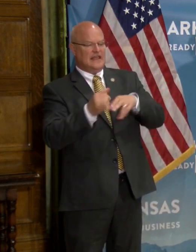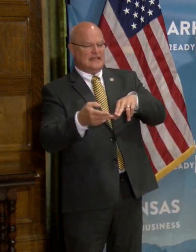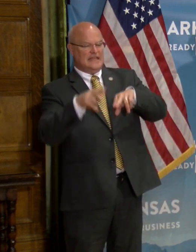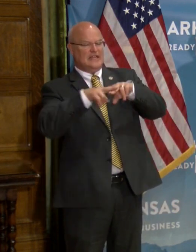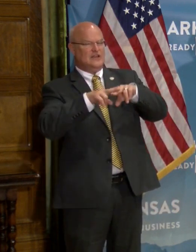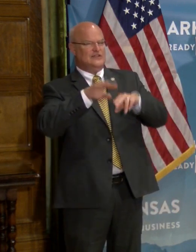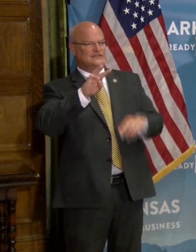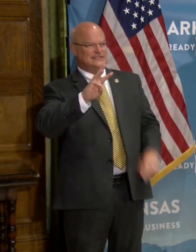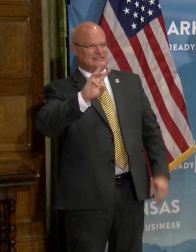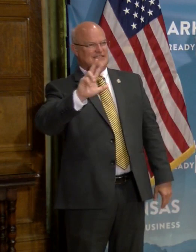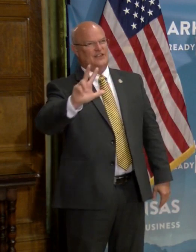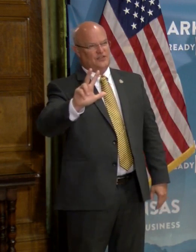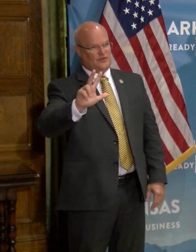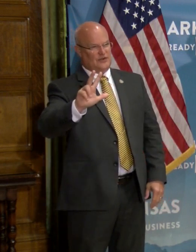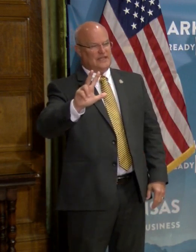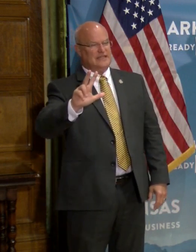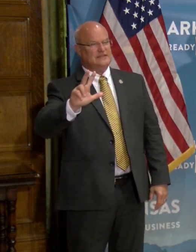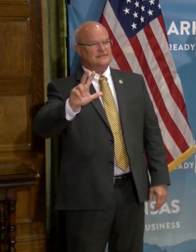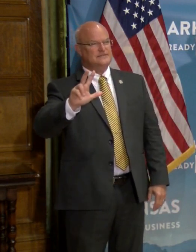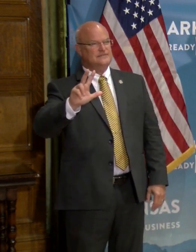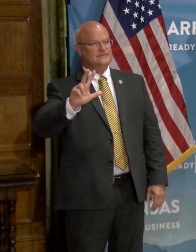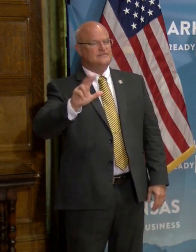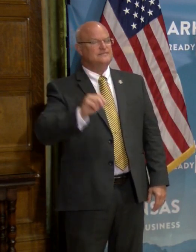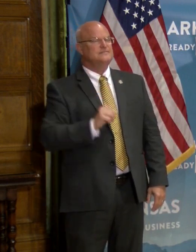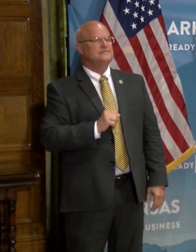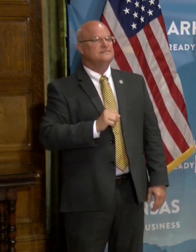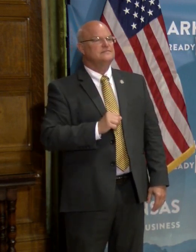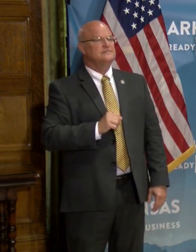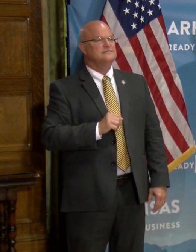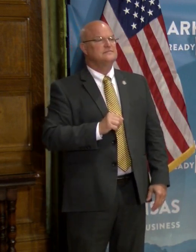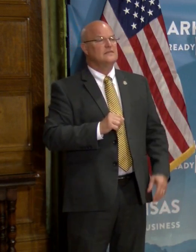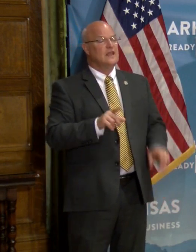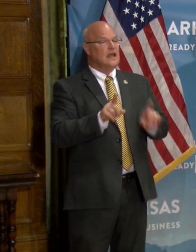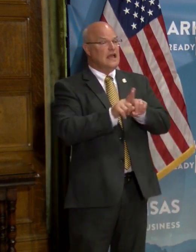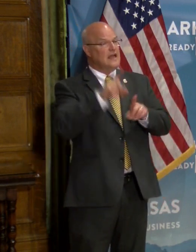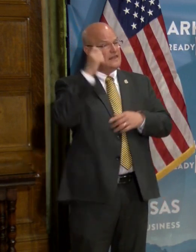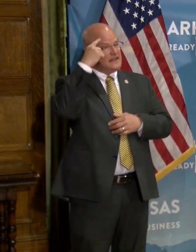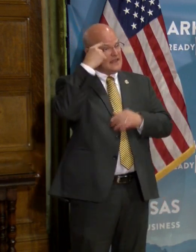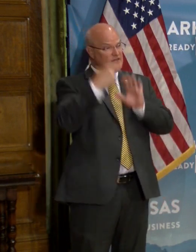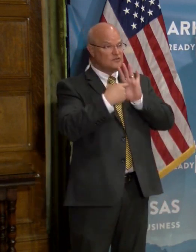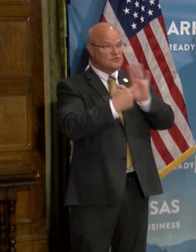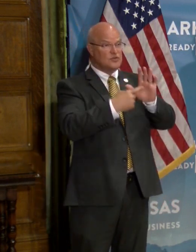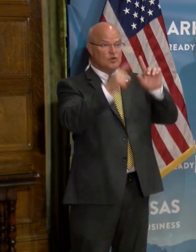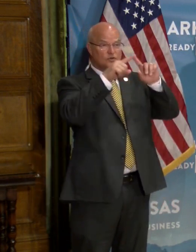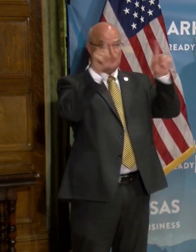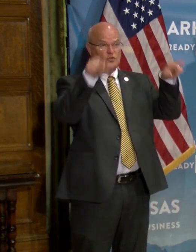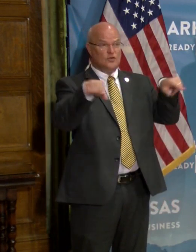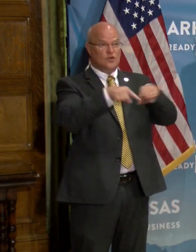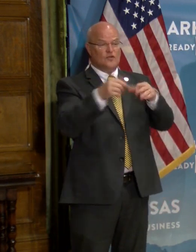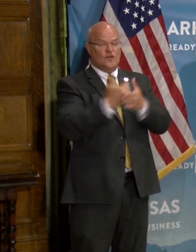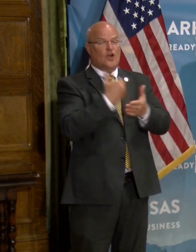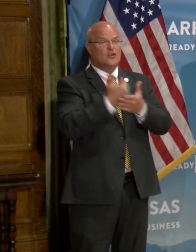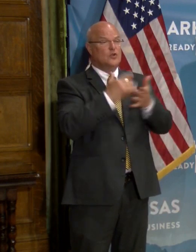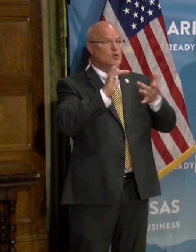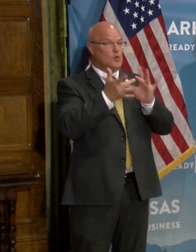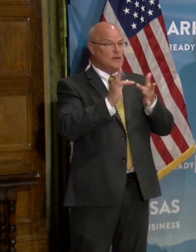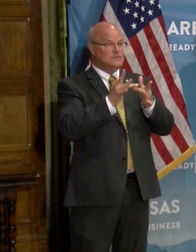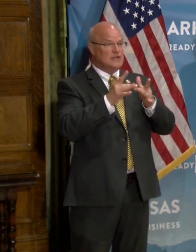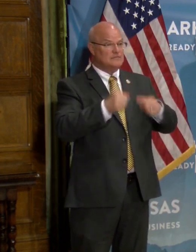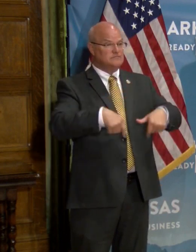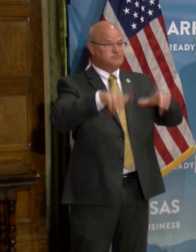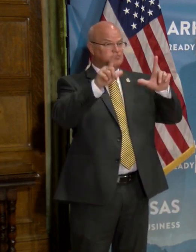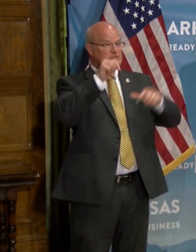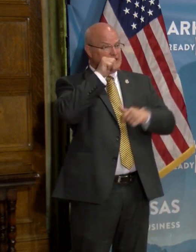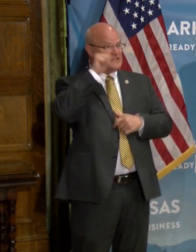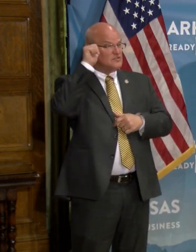of 63, uh, from, uh, from yesterday. Uh, as the governor had shown a screenshot of our new website that was launched